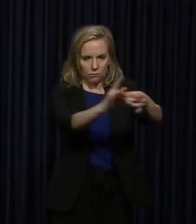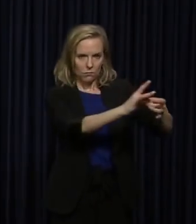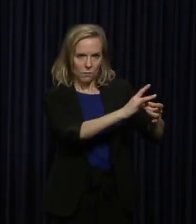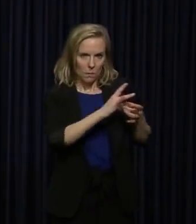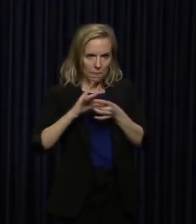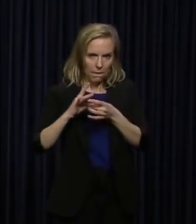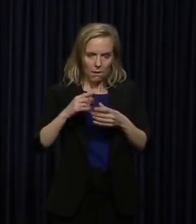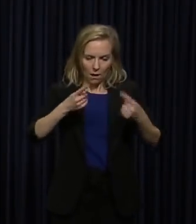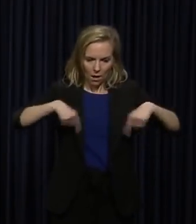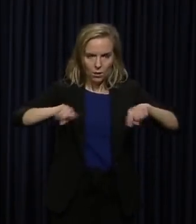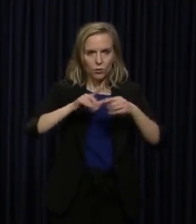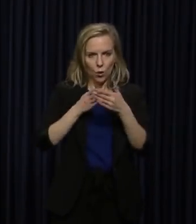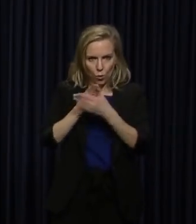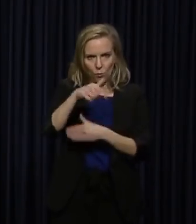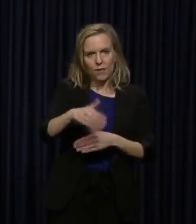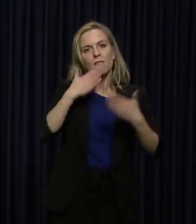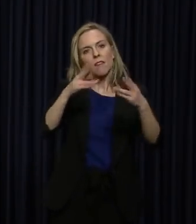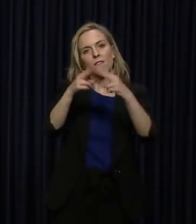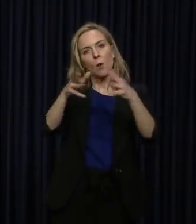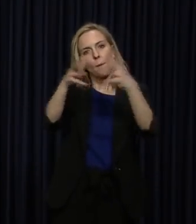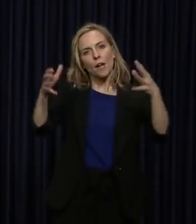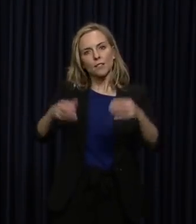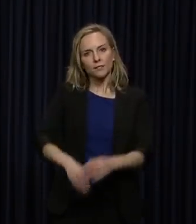getting through this. Thank you all very much. Thank you.